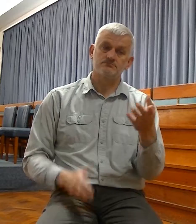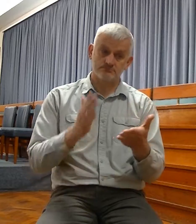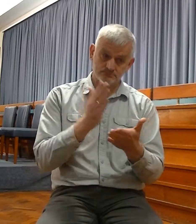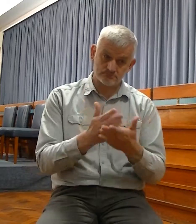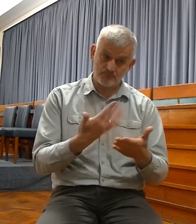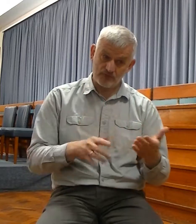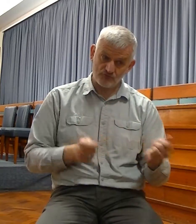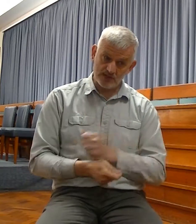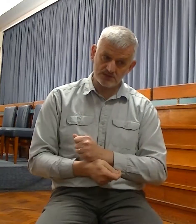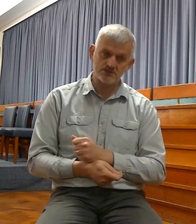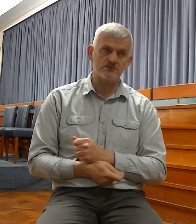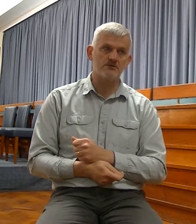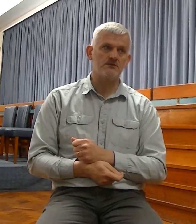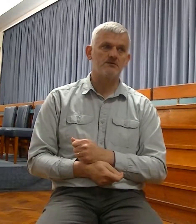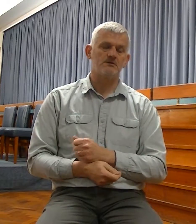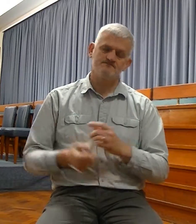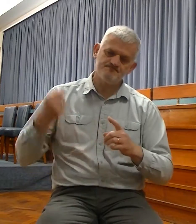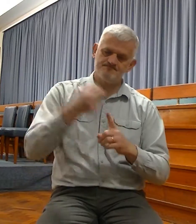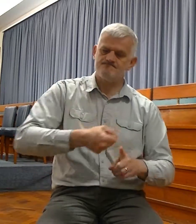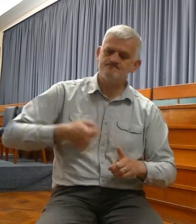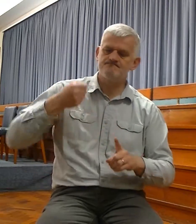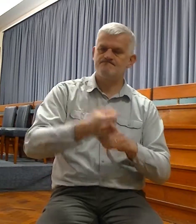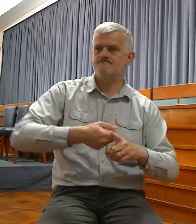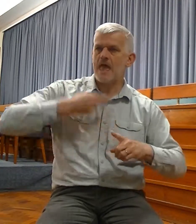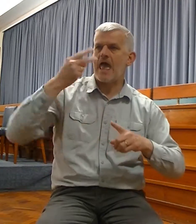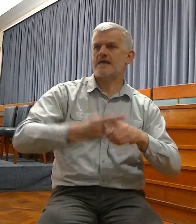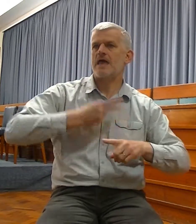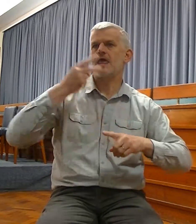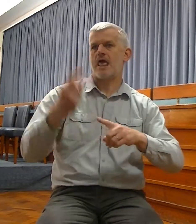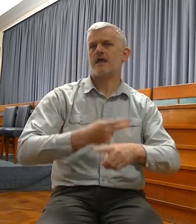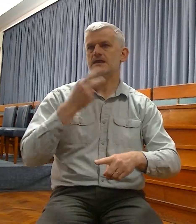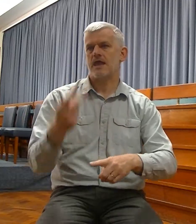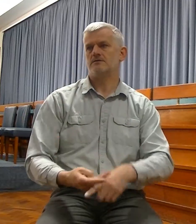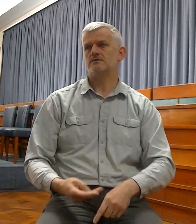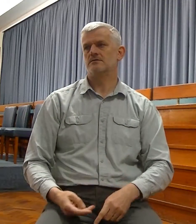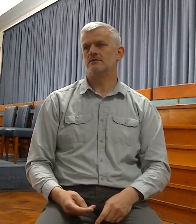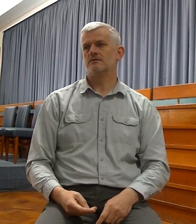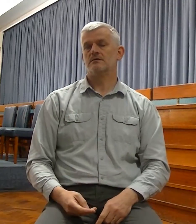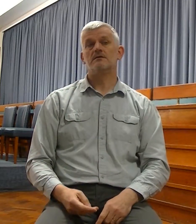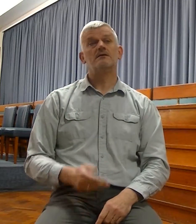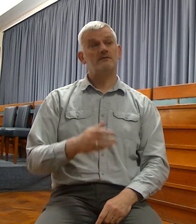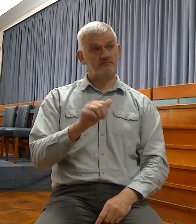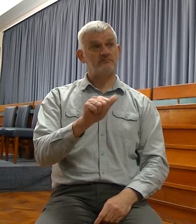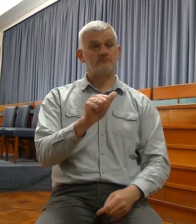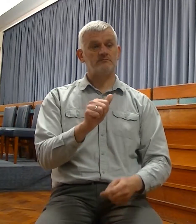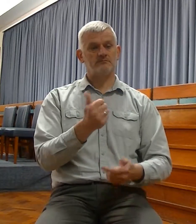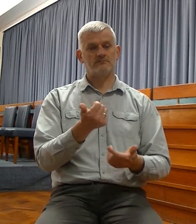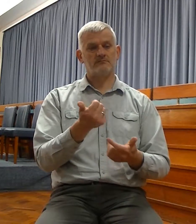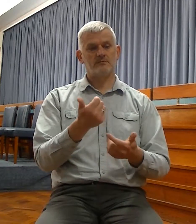that's his repeated emphasis. Though he says a great deal about the church. He doesn't touch, he doesn't cast pearls